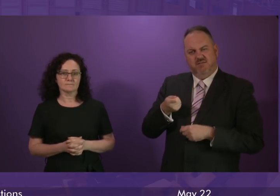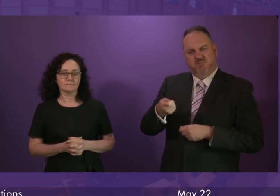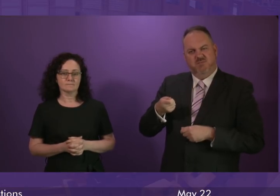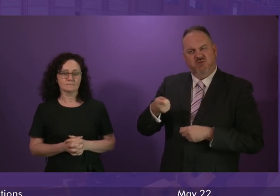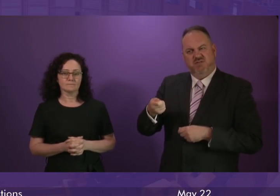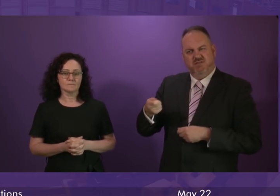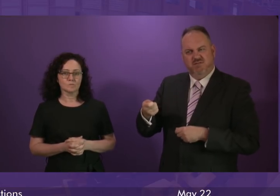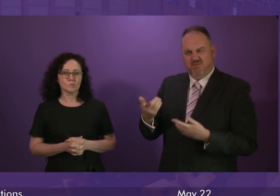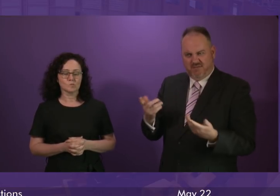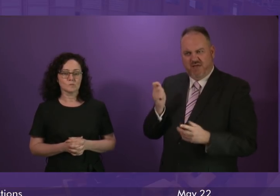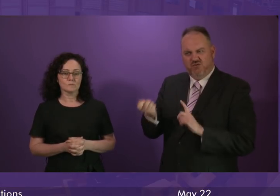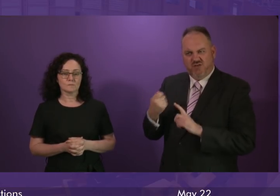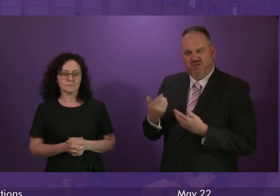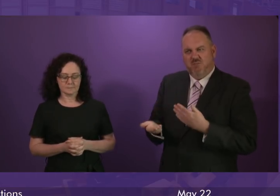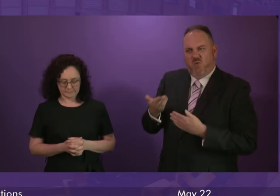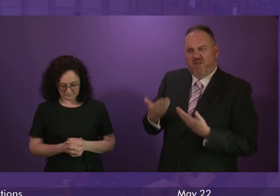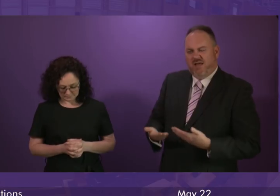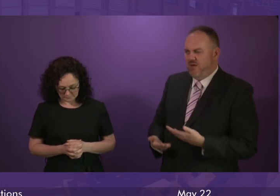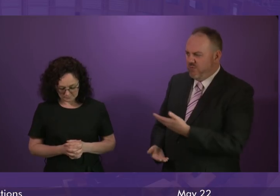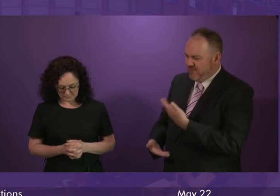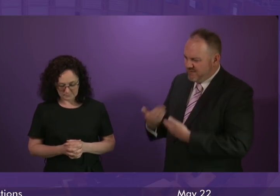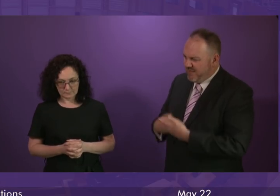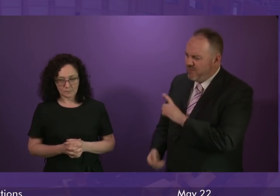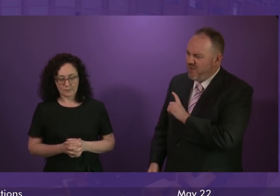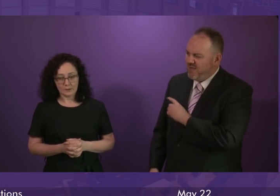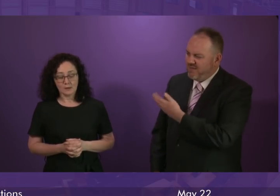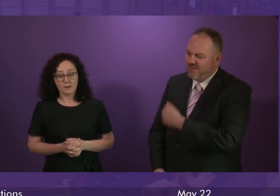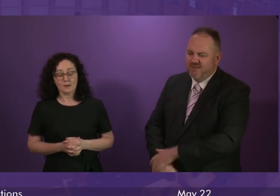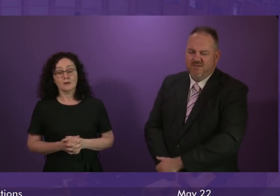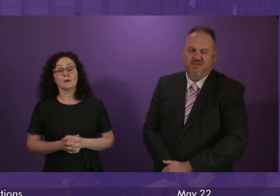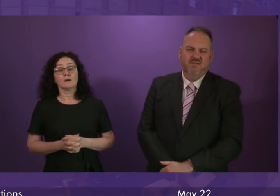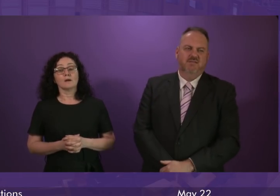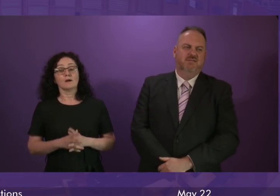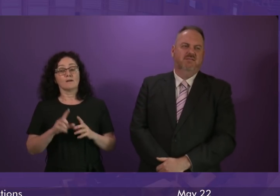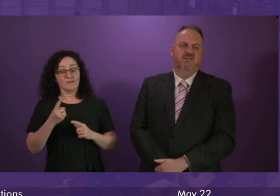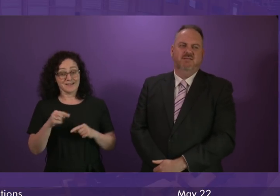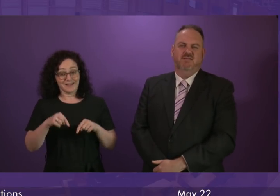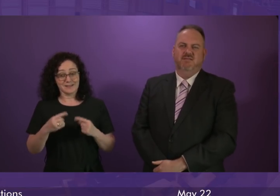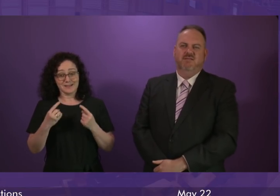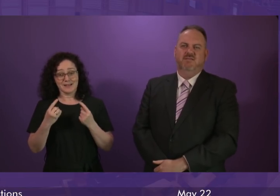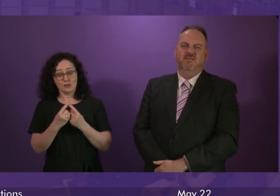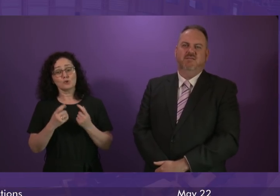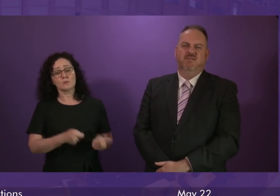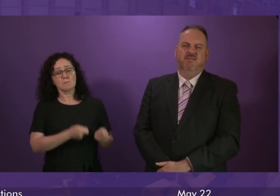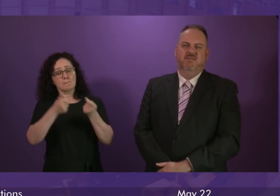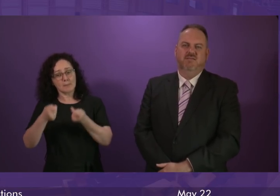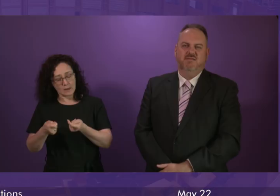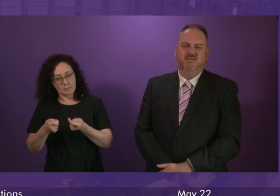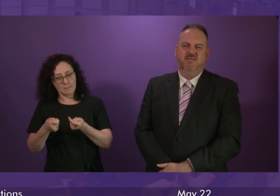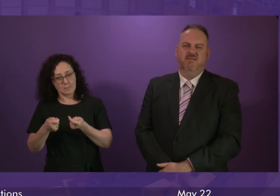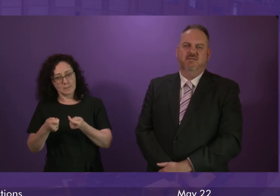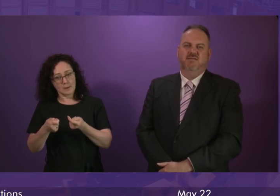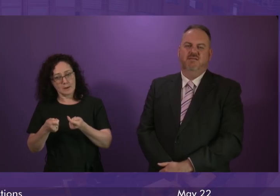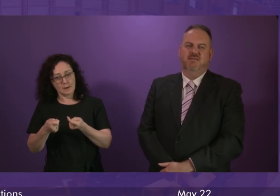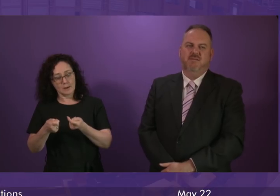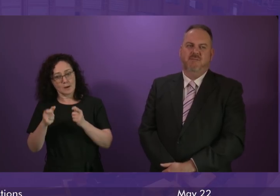close or introduce charges. First Minister. Well, firstly, this is an issue that was raised by the post offices that were